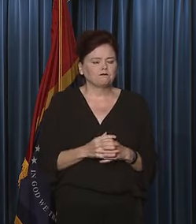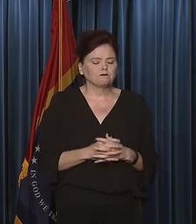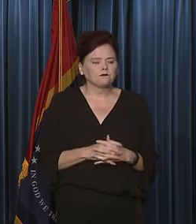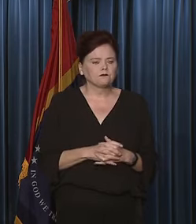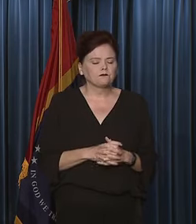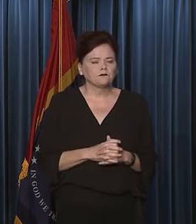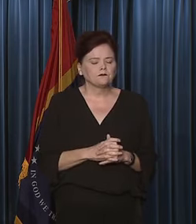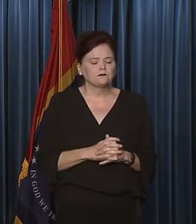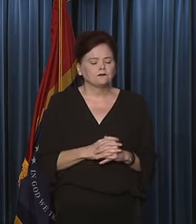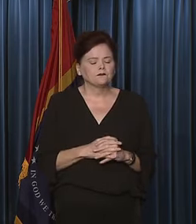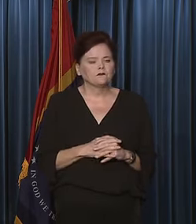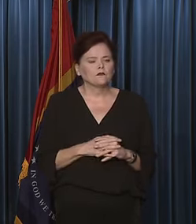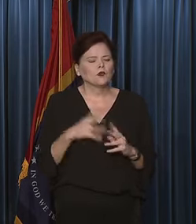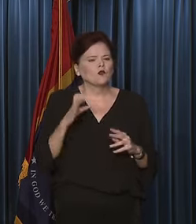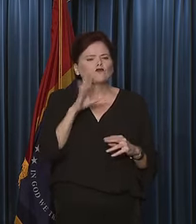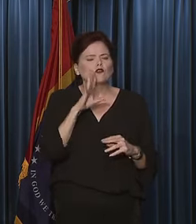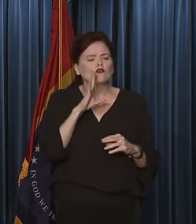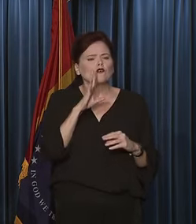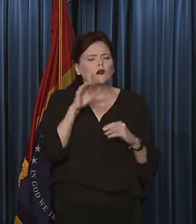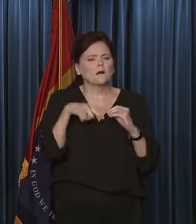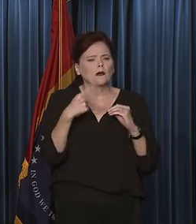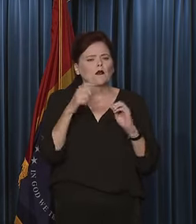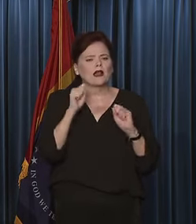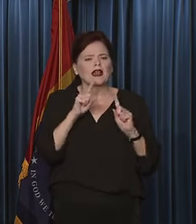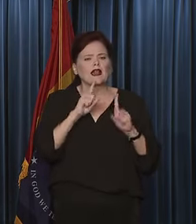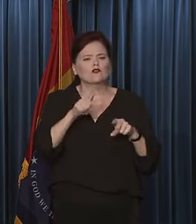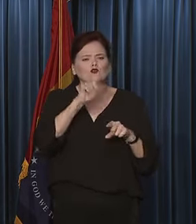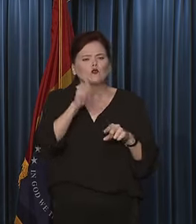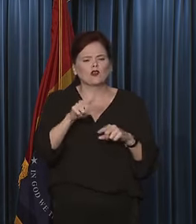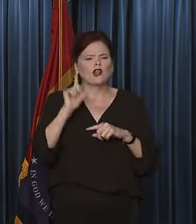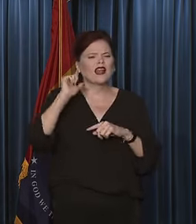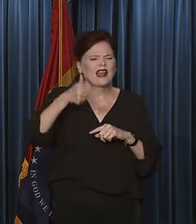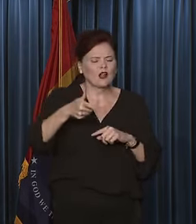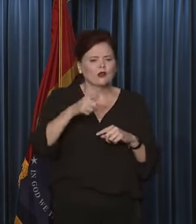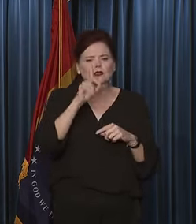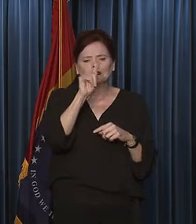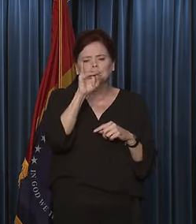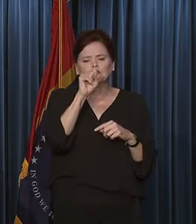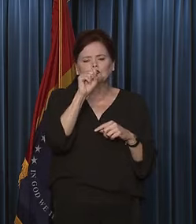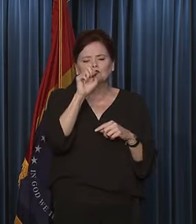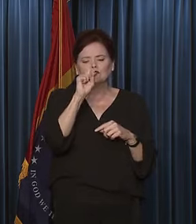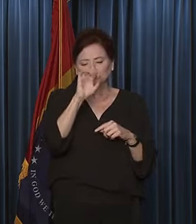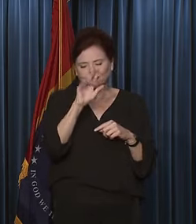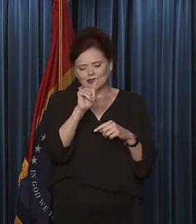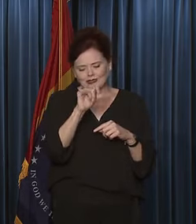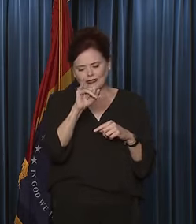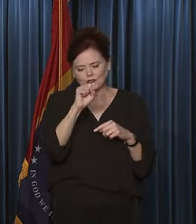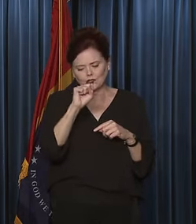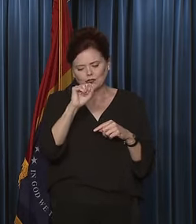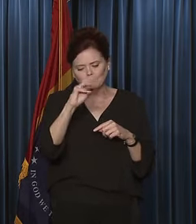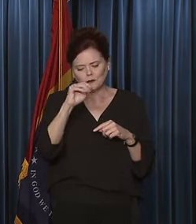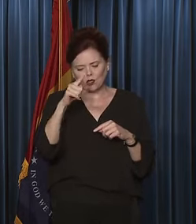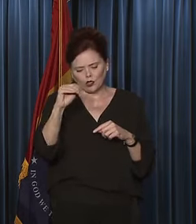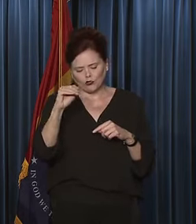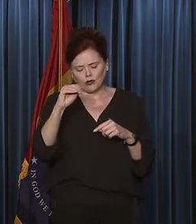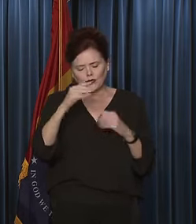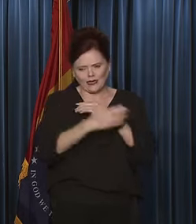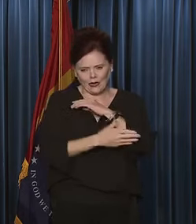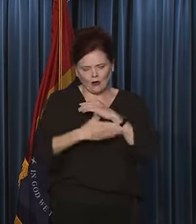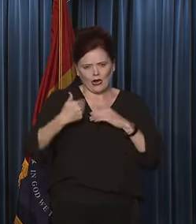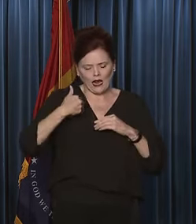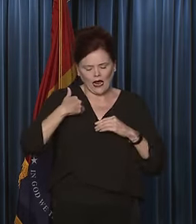On the back side, I do want to talk about, and I can answer questions later, Tishomingo County had a storm over the weekend. I do need to